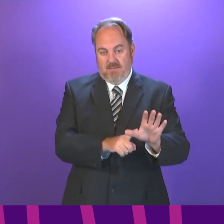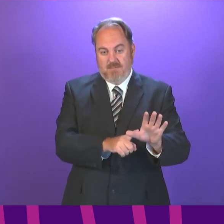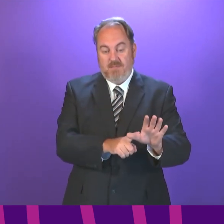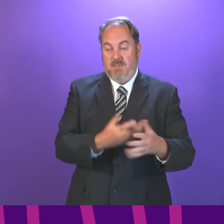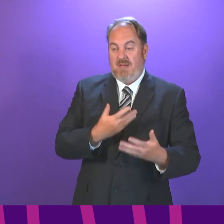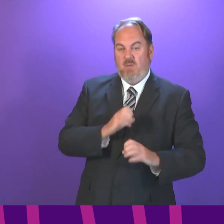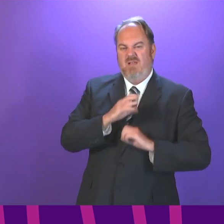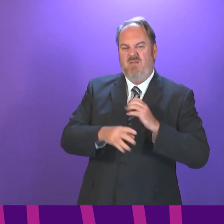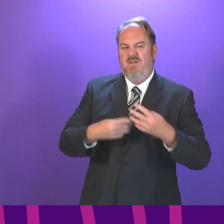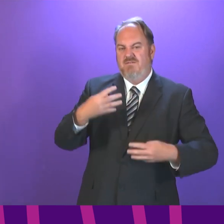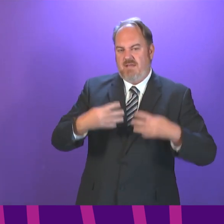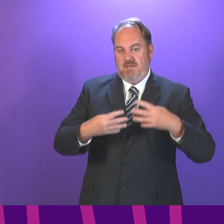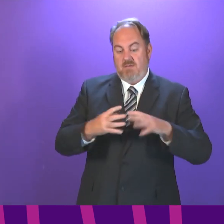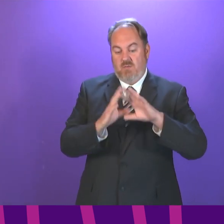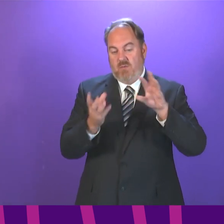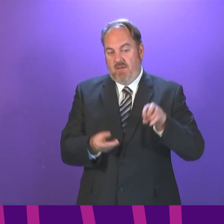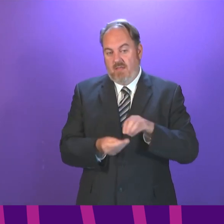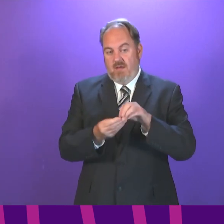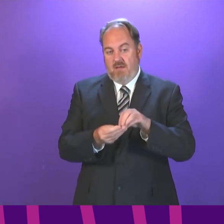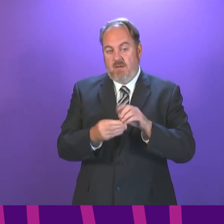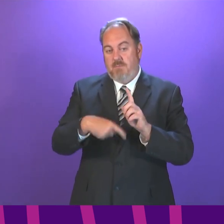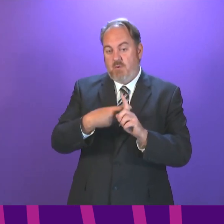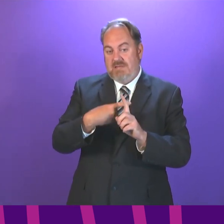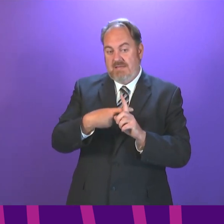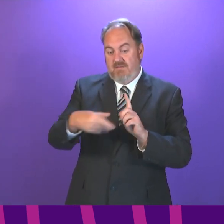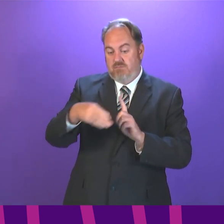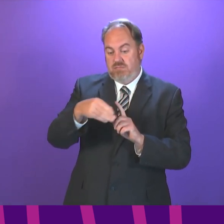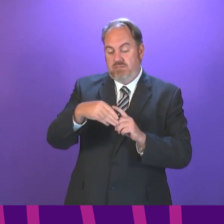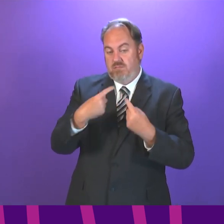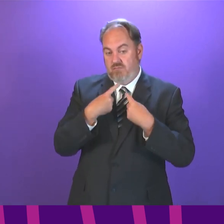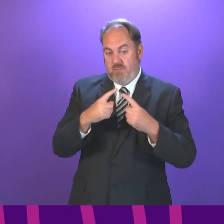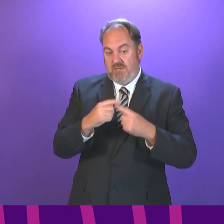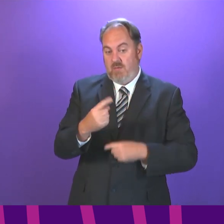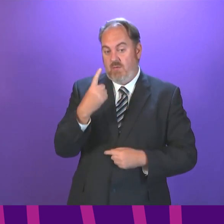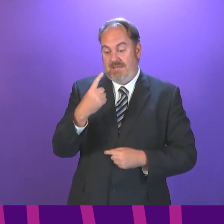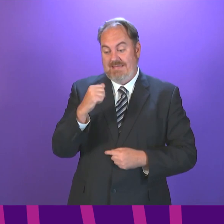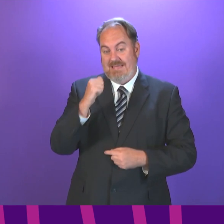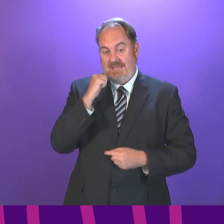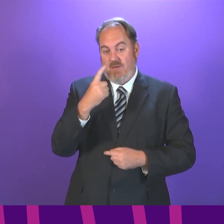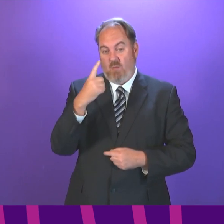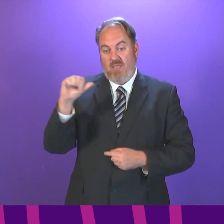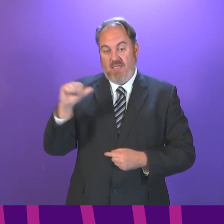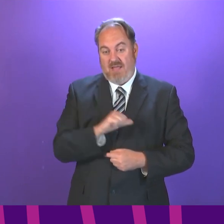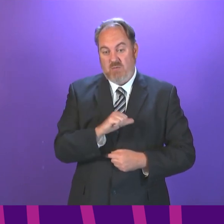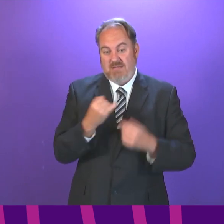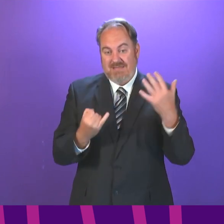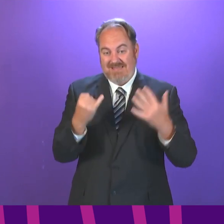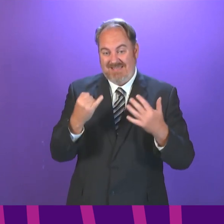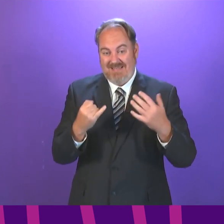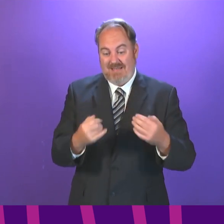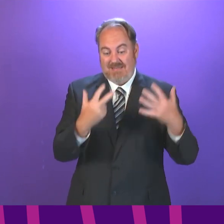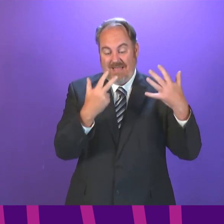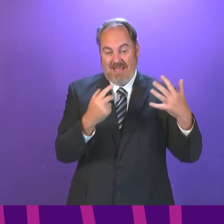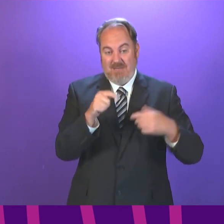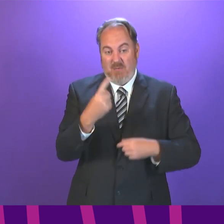statistics. The total number of positive cases reported yesterday was 1,016, which is 8.1